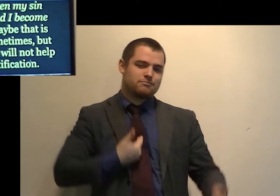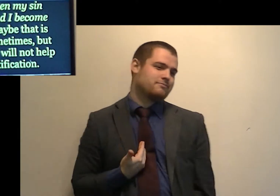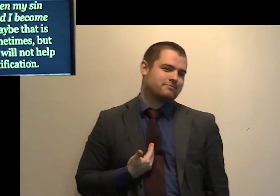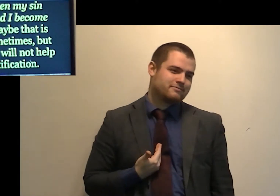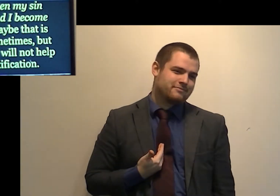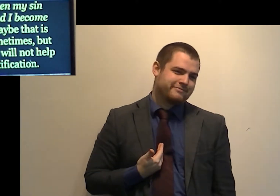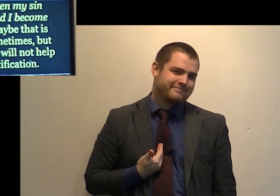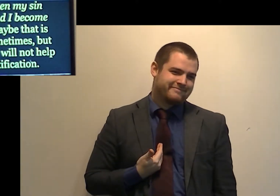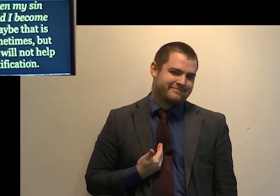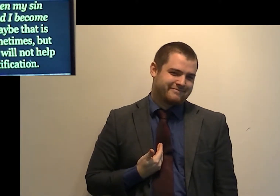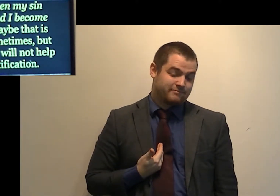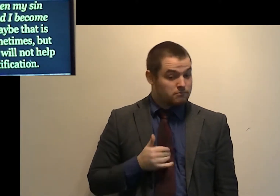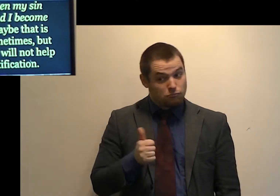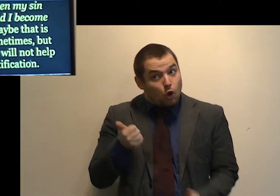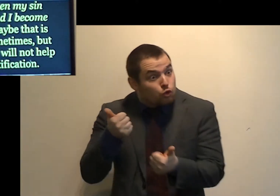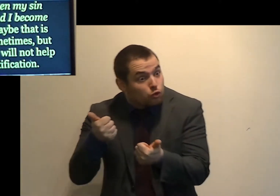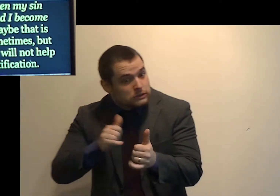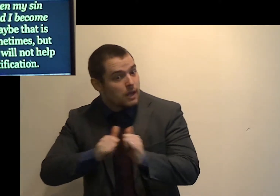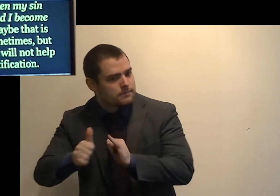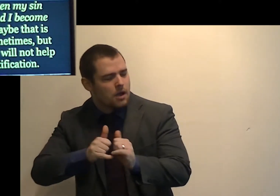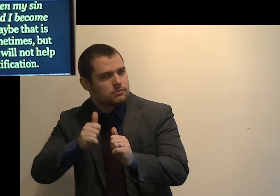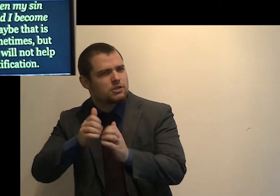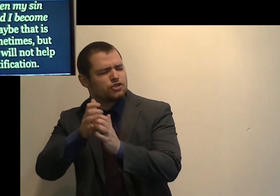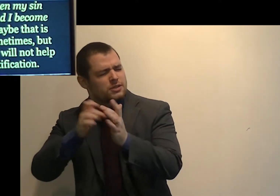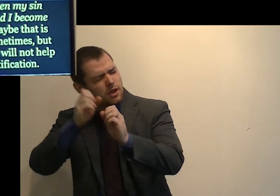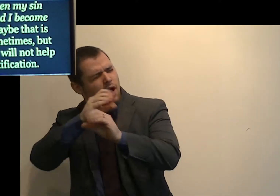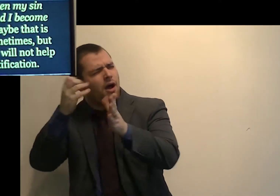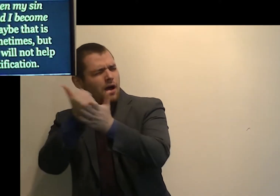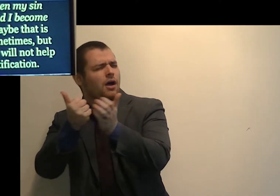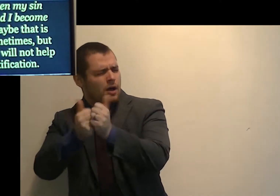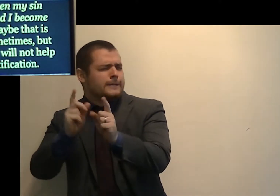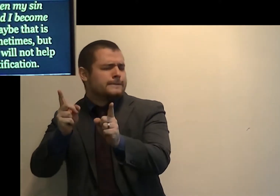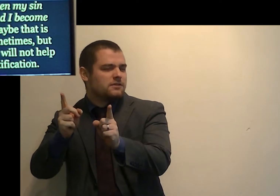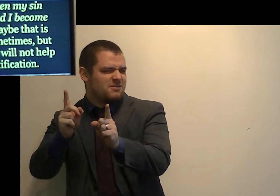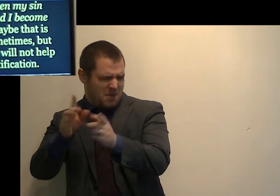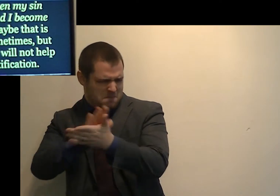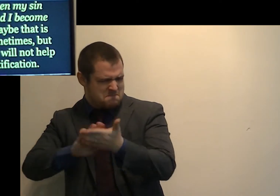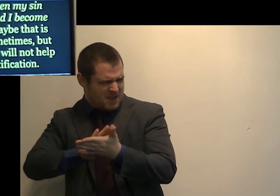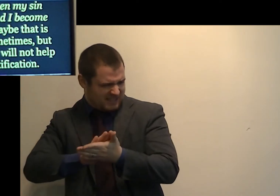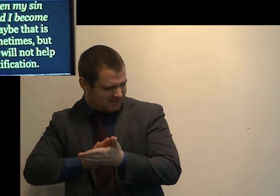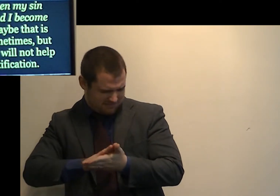Then my that is good sometimes, but that way will not help my sanctification.